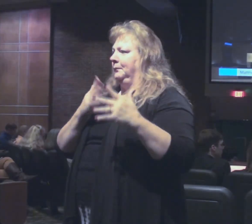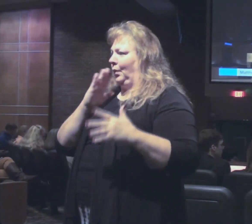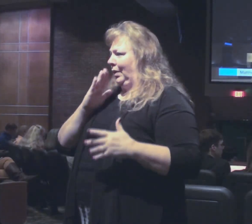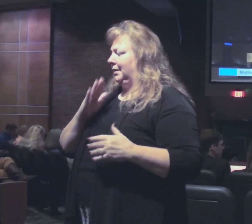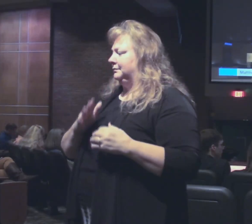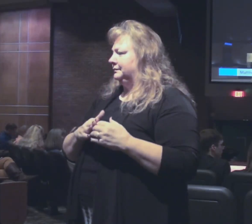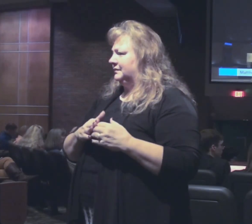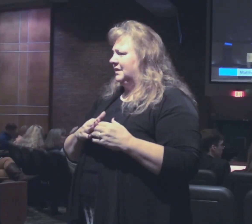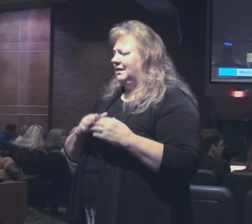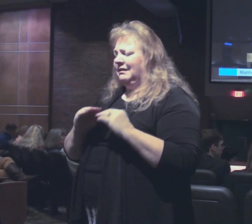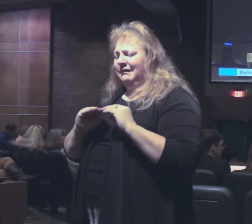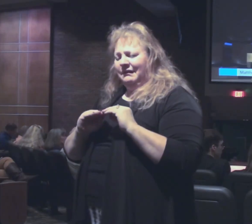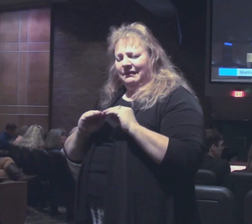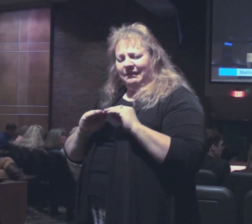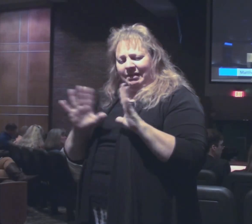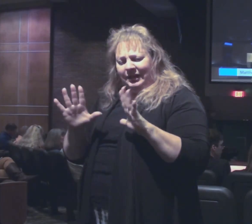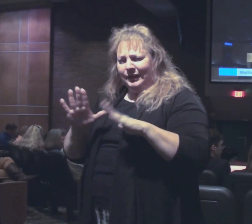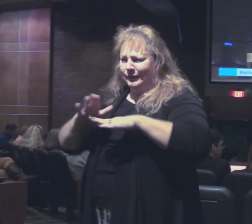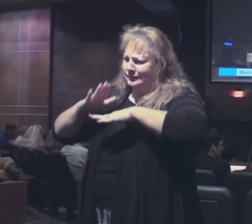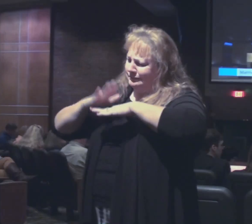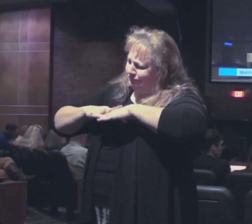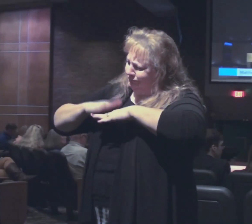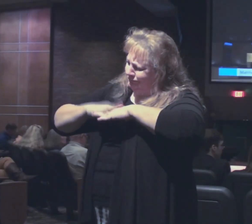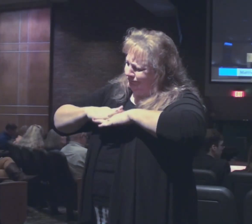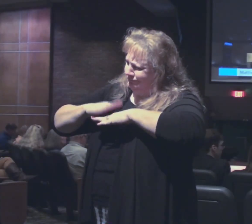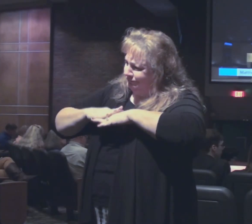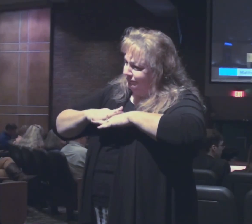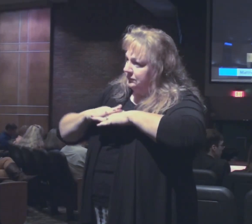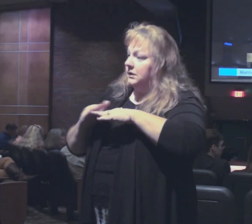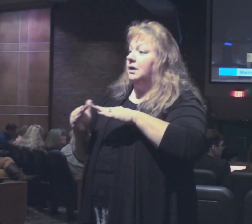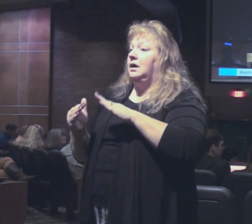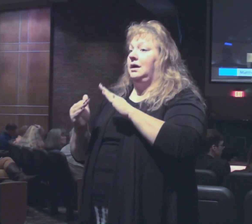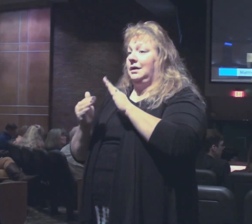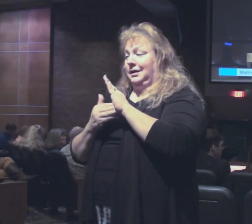And a clear warning here again.